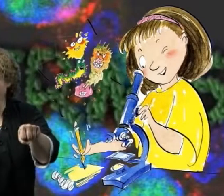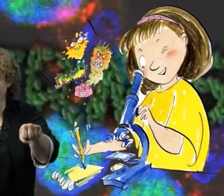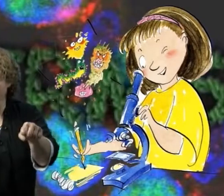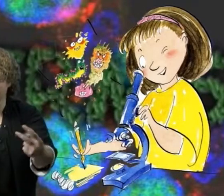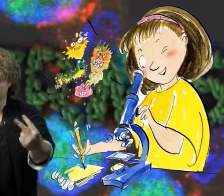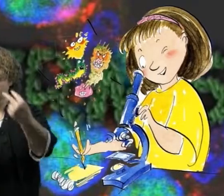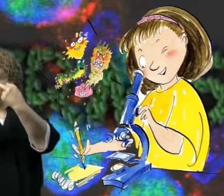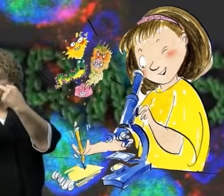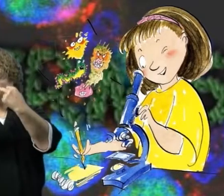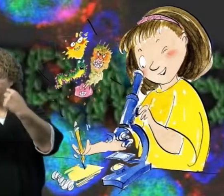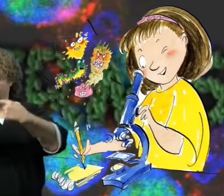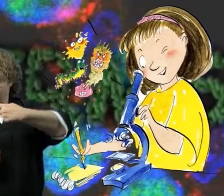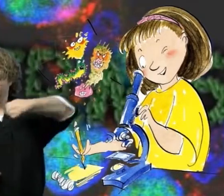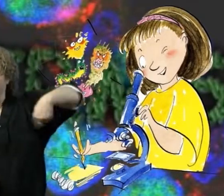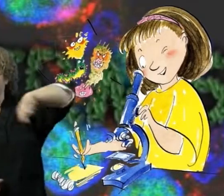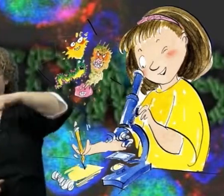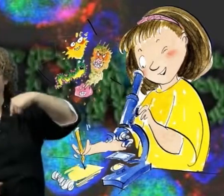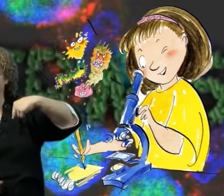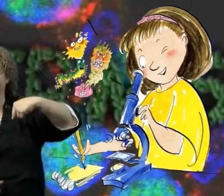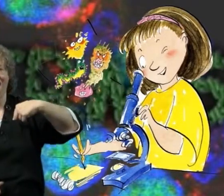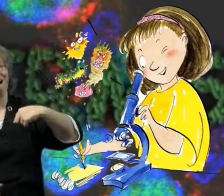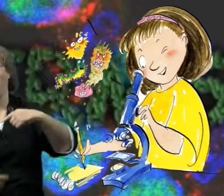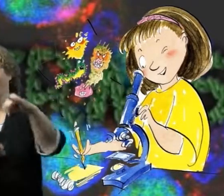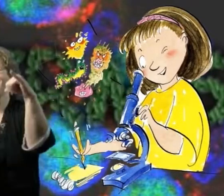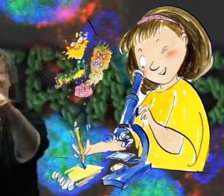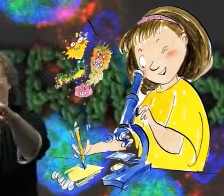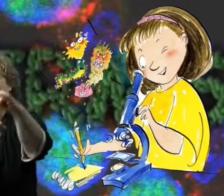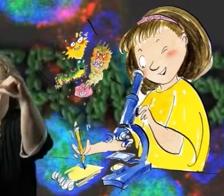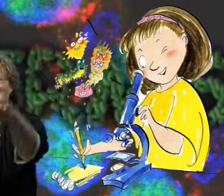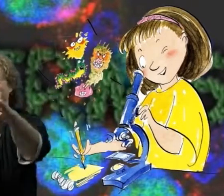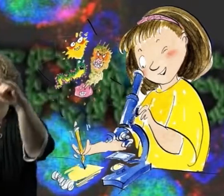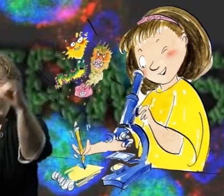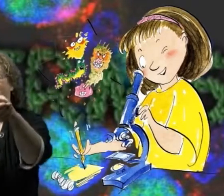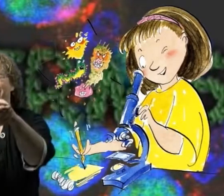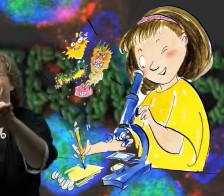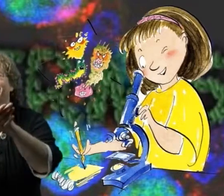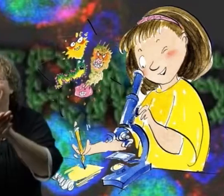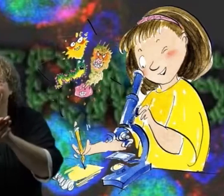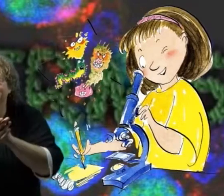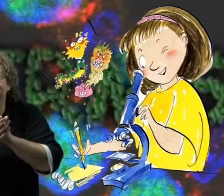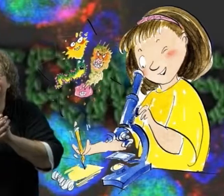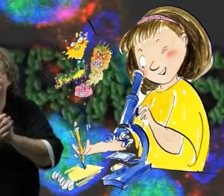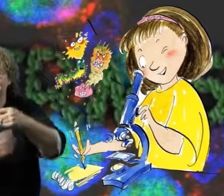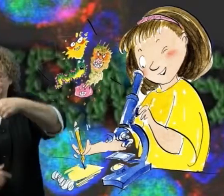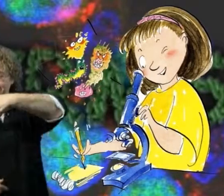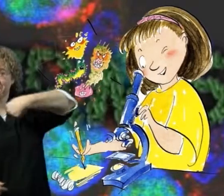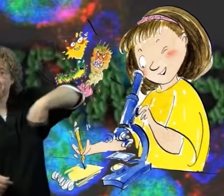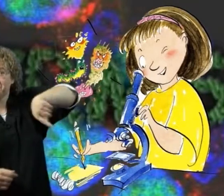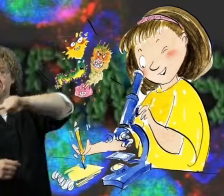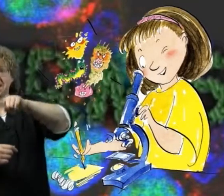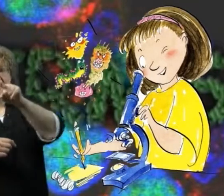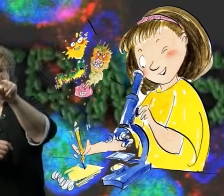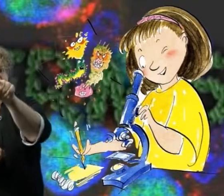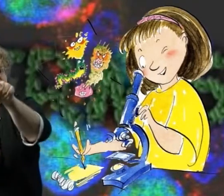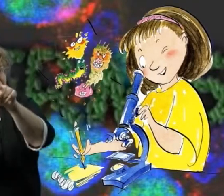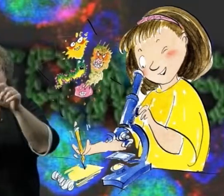Can you see us? Not a hope You'll need to use a microscope